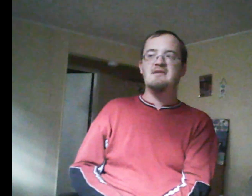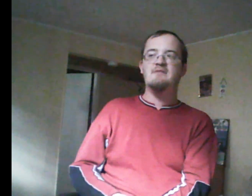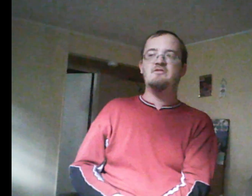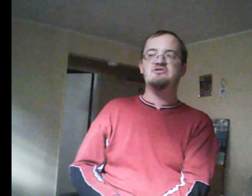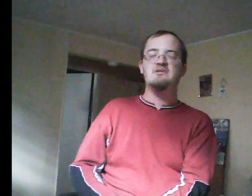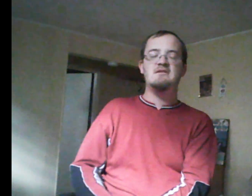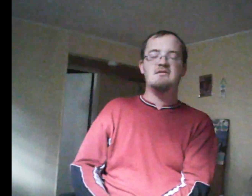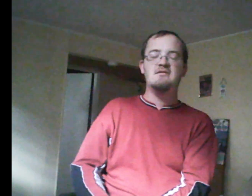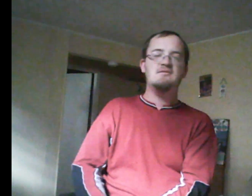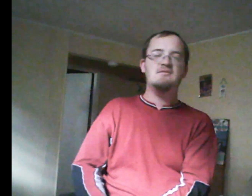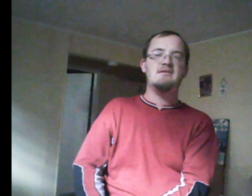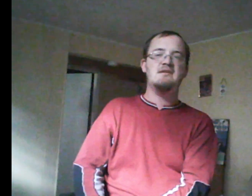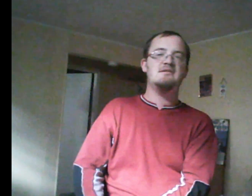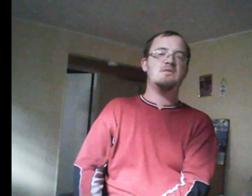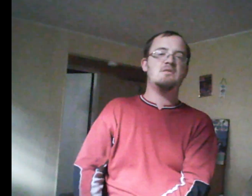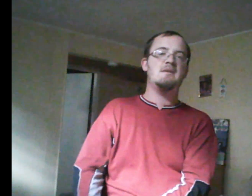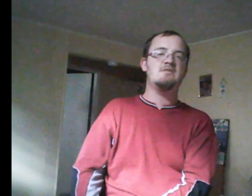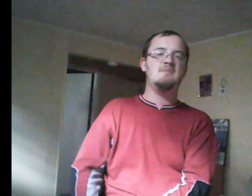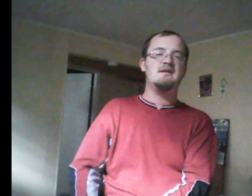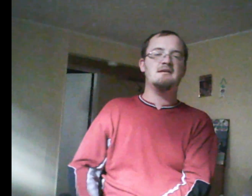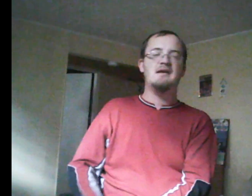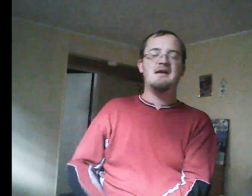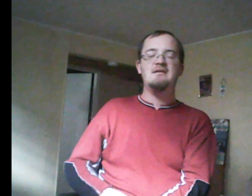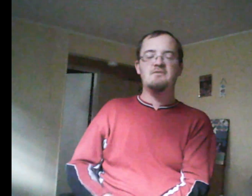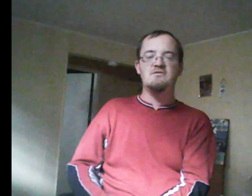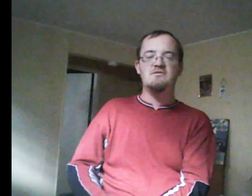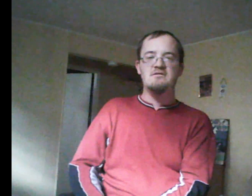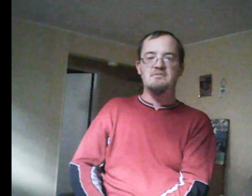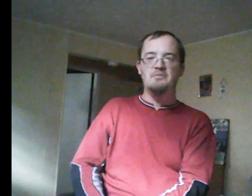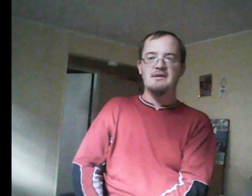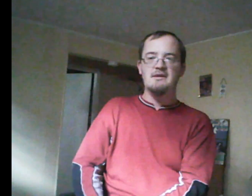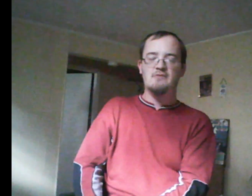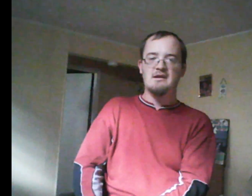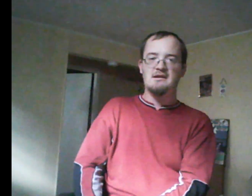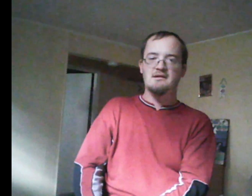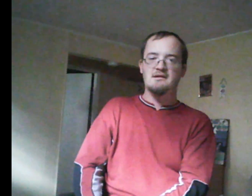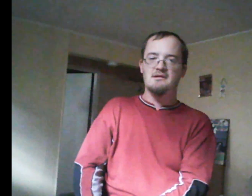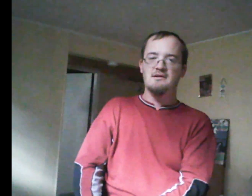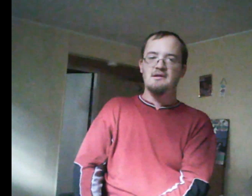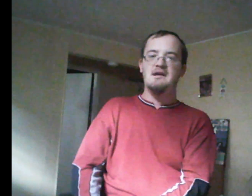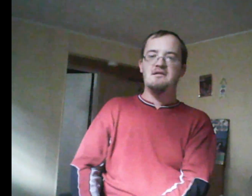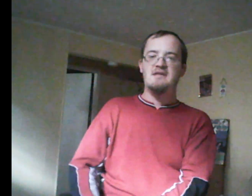Unfortunately, Rick doesn't leave Degrassi, despite this being a catalyst for students to bully Rick, in a sense.